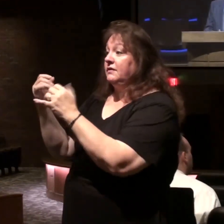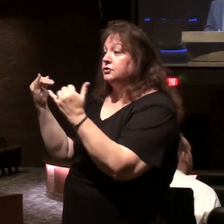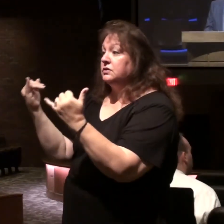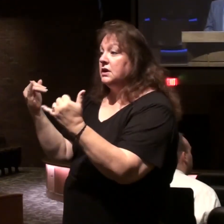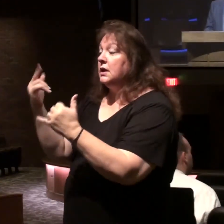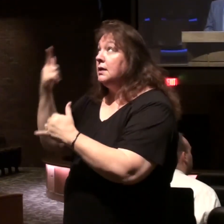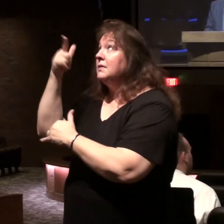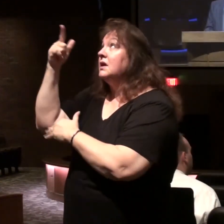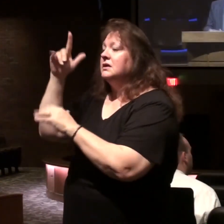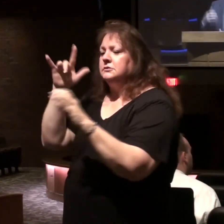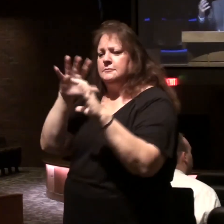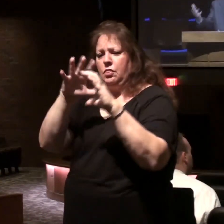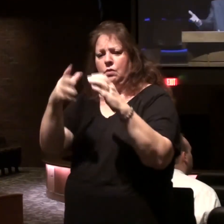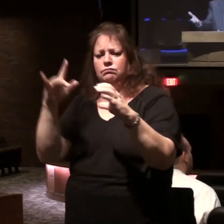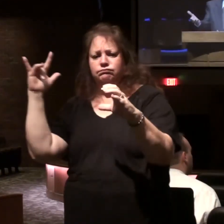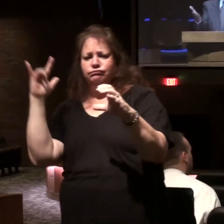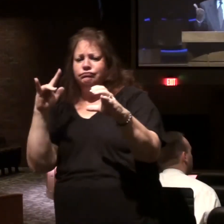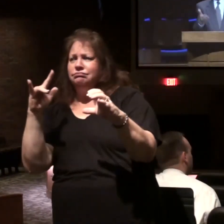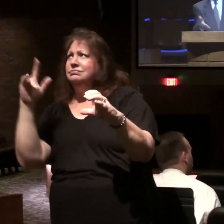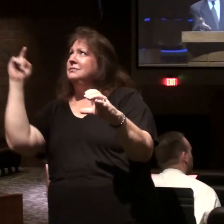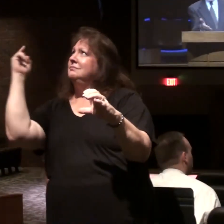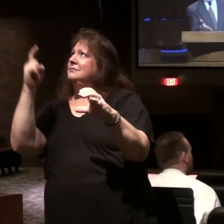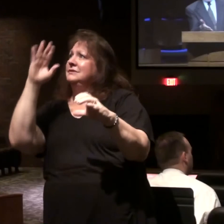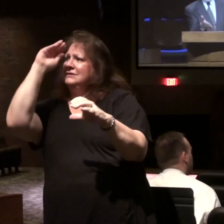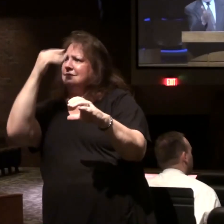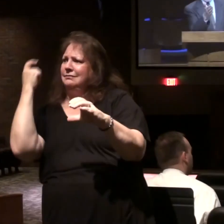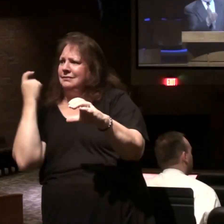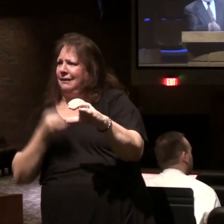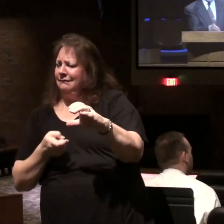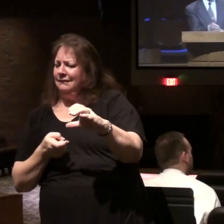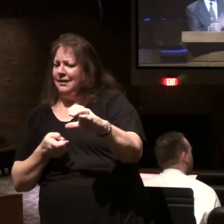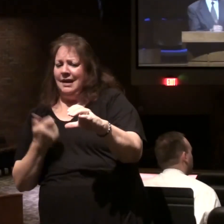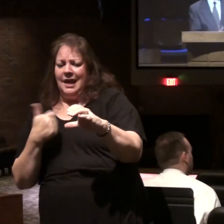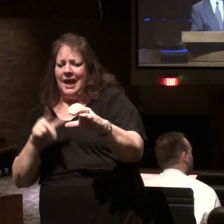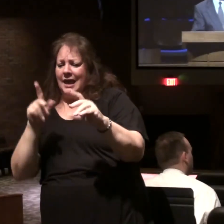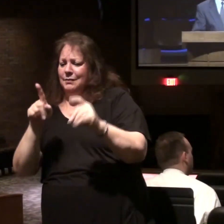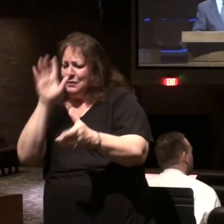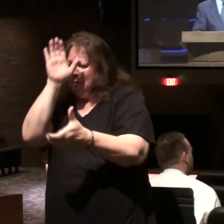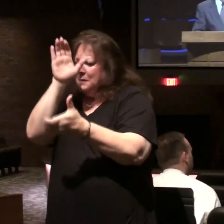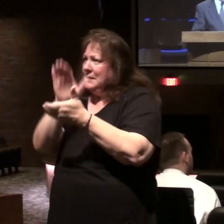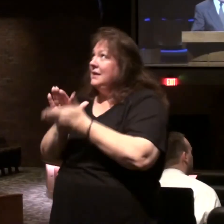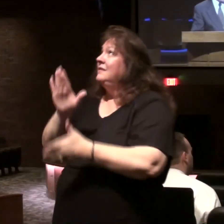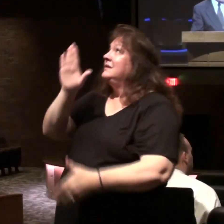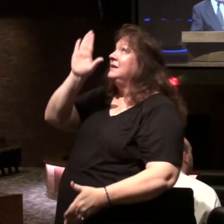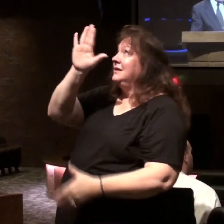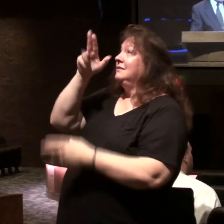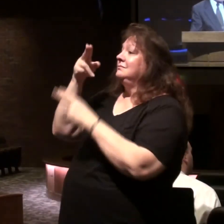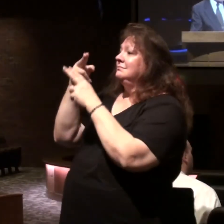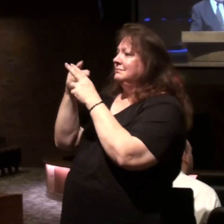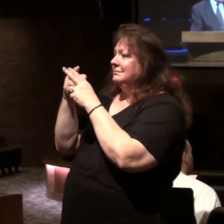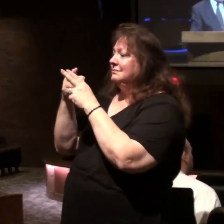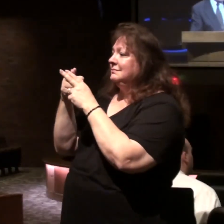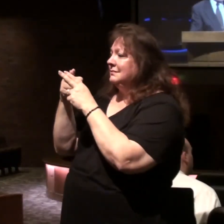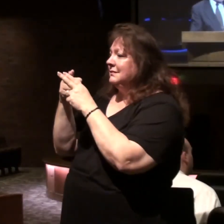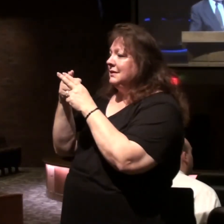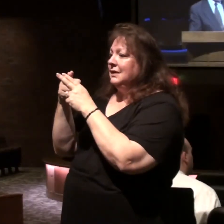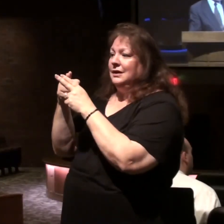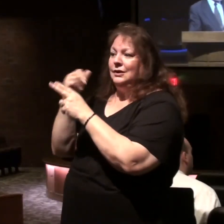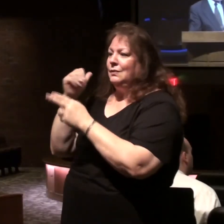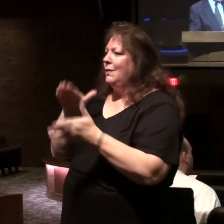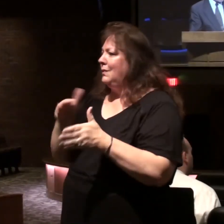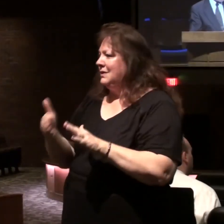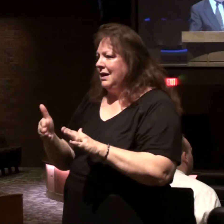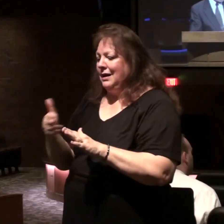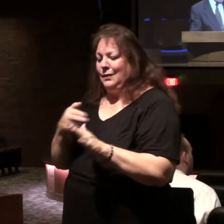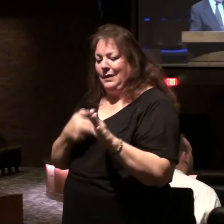for God so loved the world that he gave his only begotten son in order that whosoever believes in him will not perish